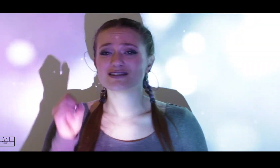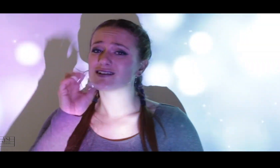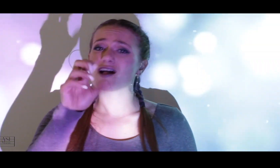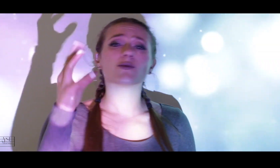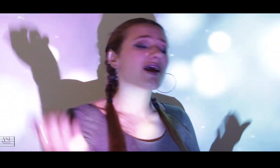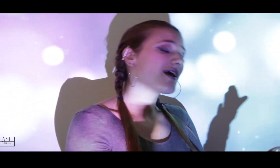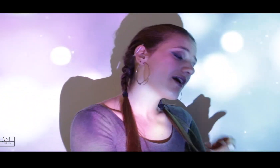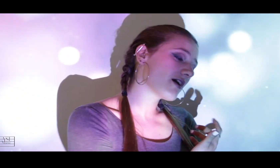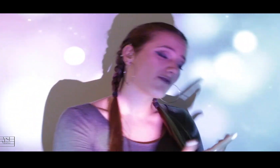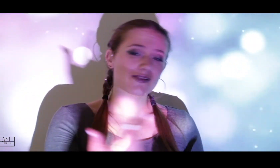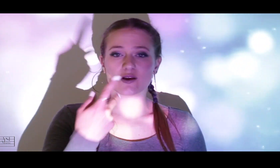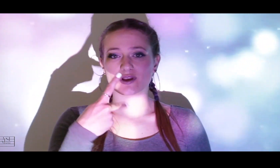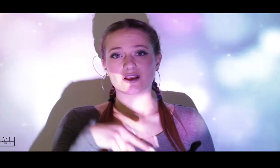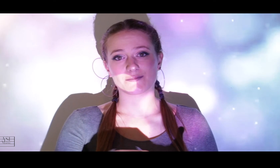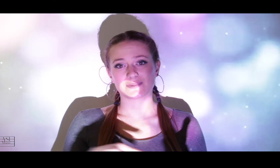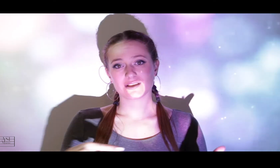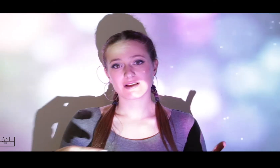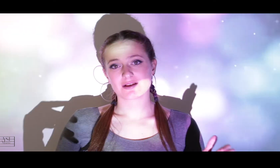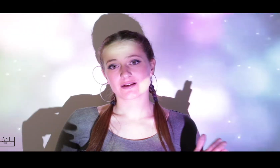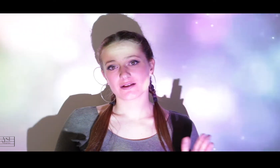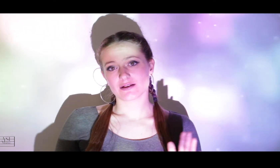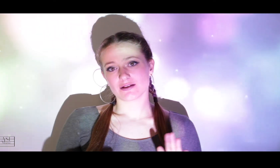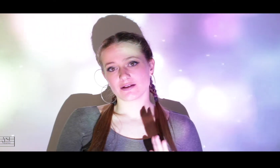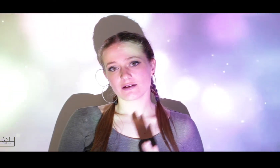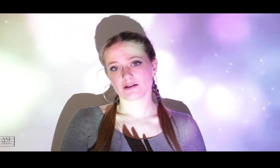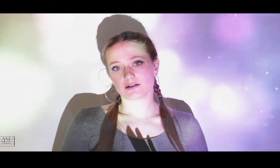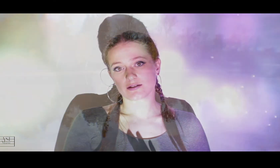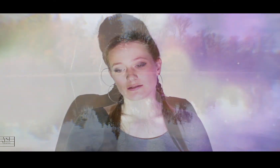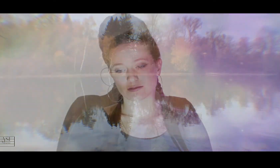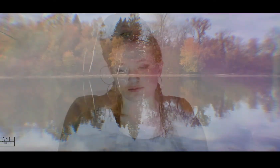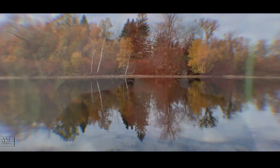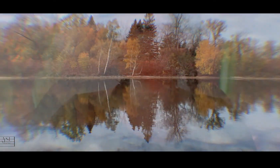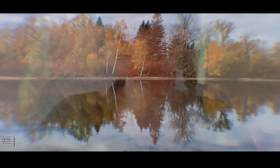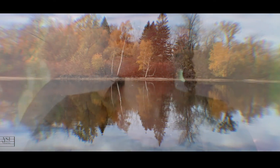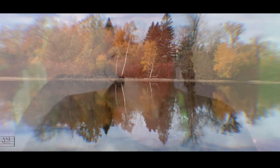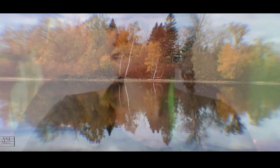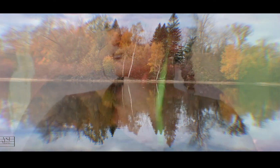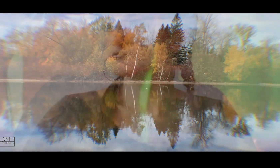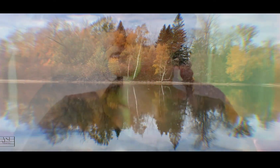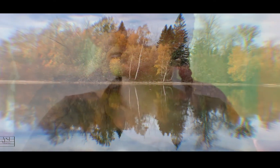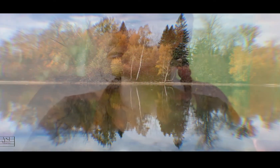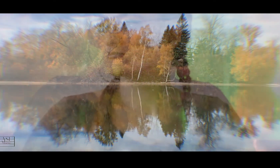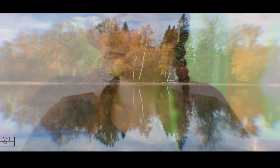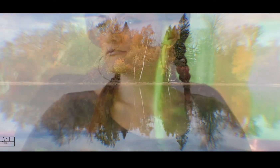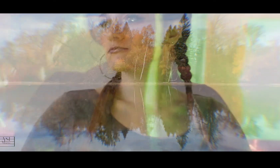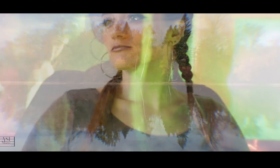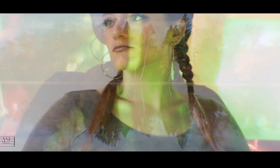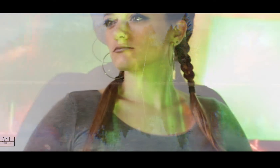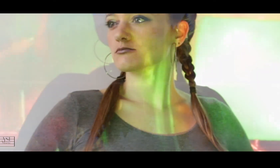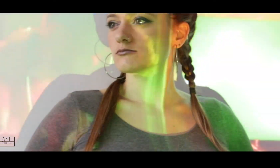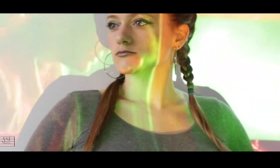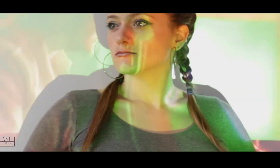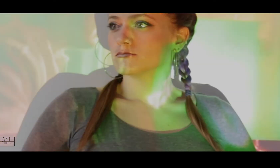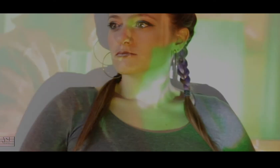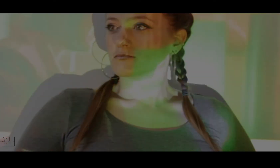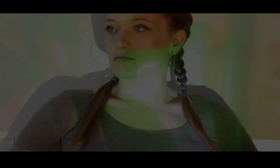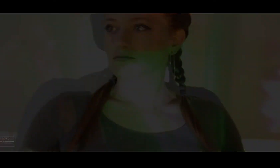Saying everything we mean Oh, mom and I on youkur